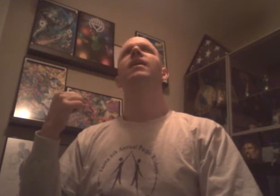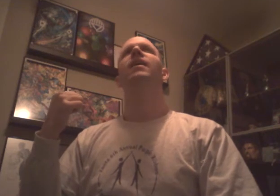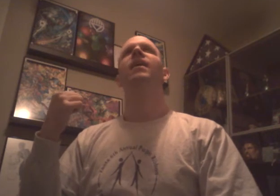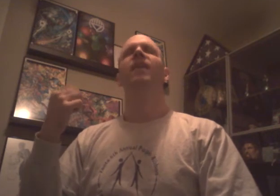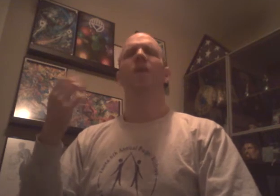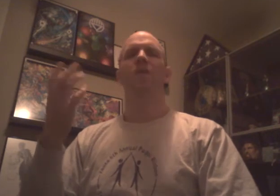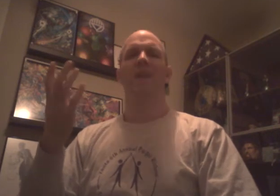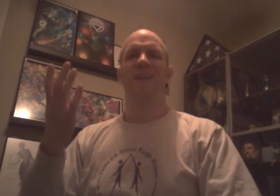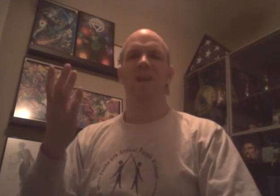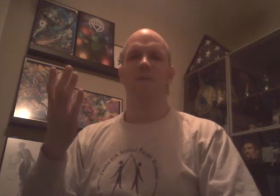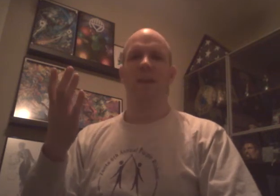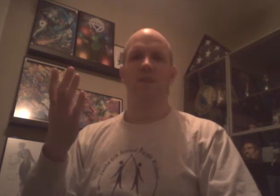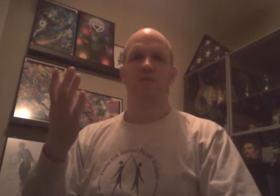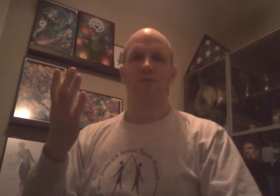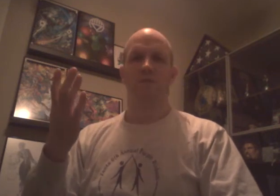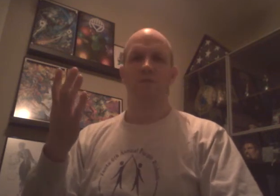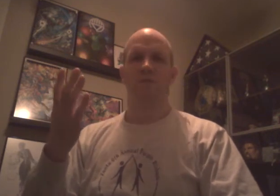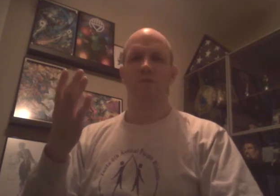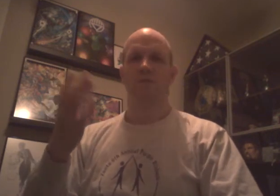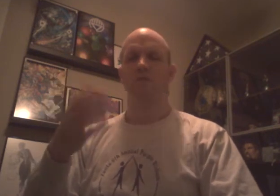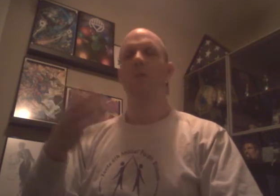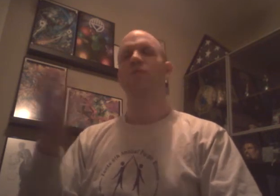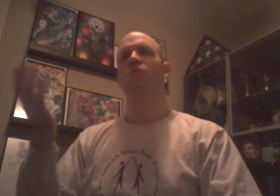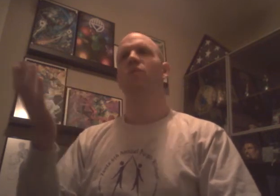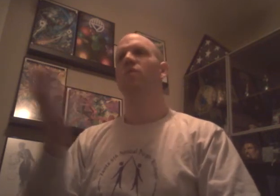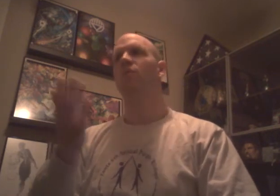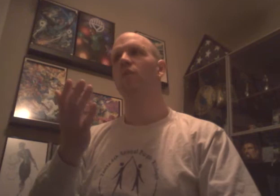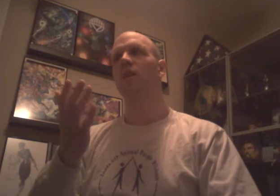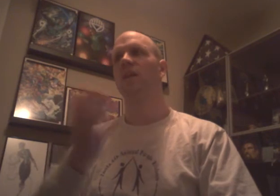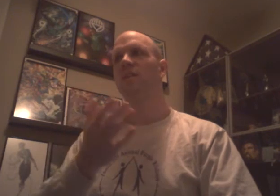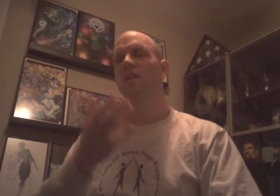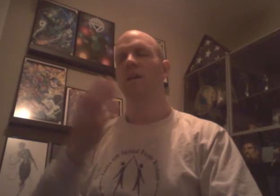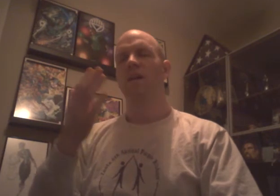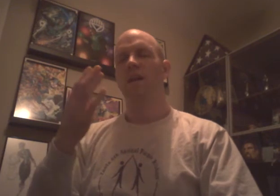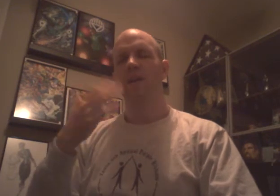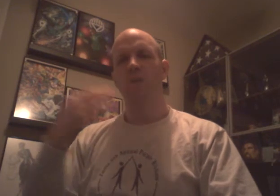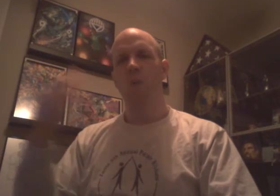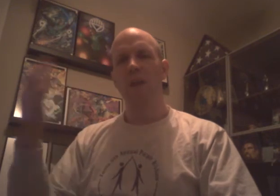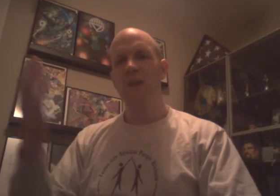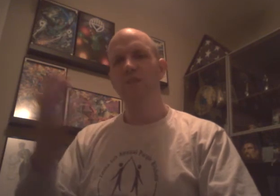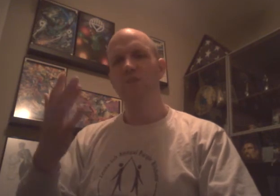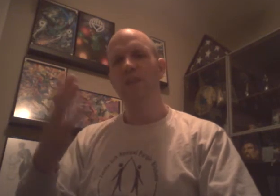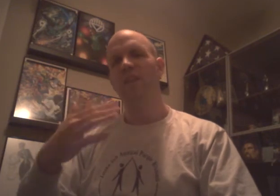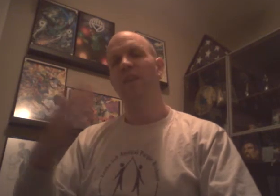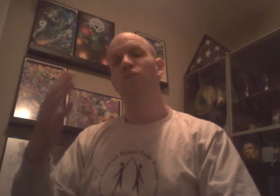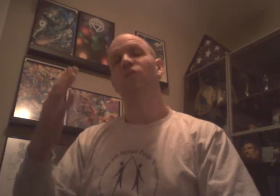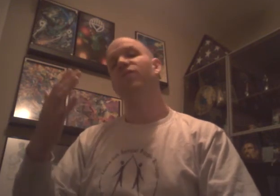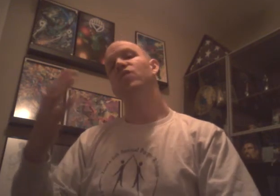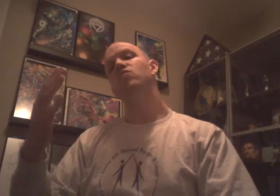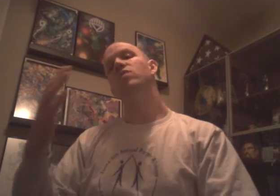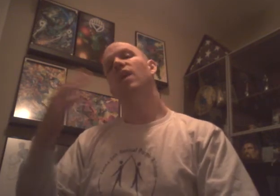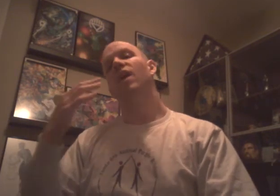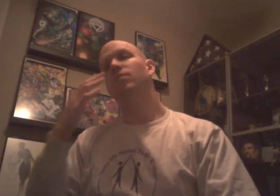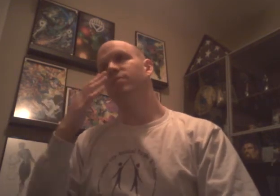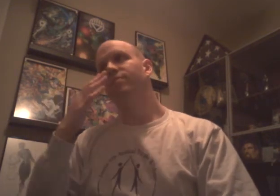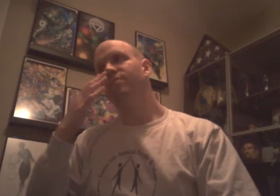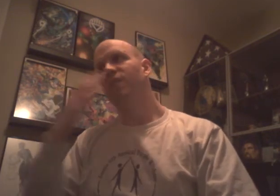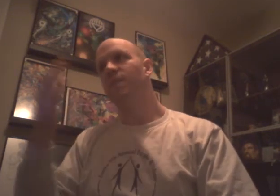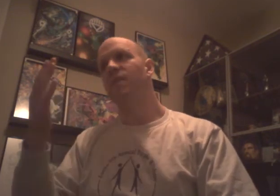In an okay match. Sheamus wears one with a bro kick. If they want to have these two guys have an actual feud, um... Sheamus needs